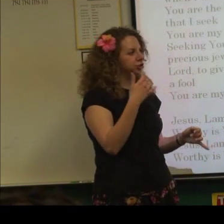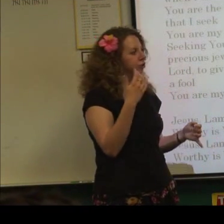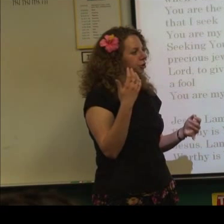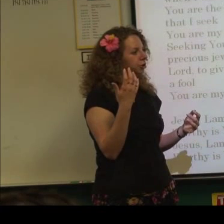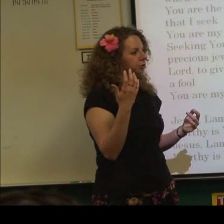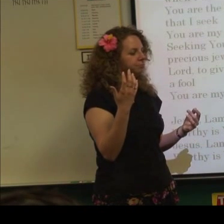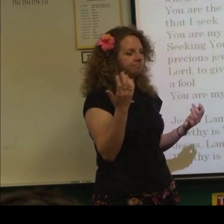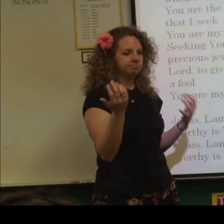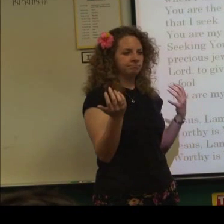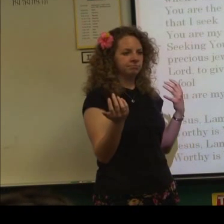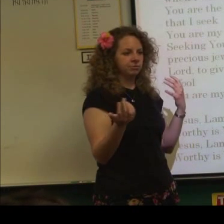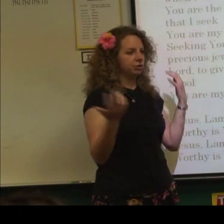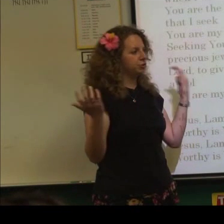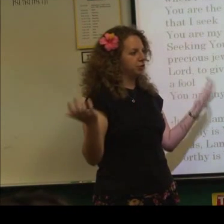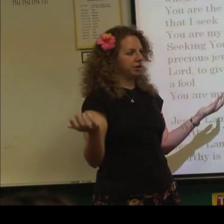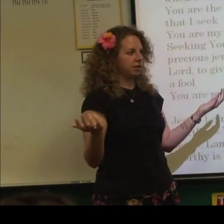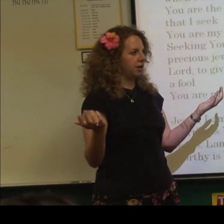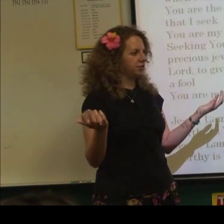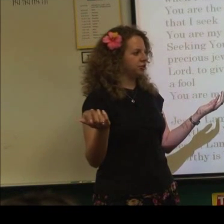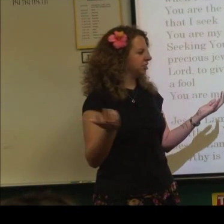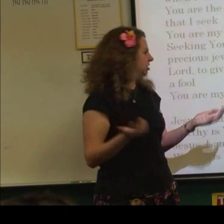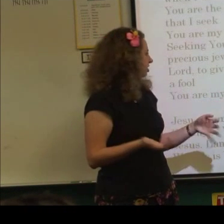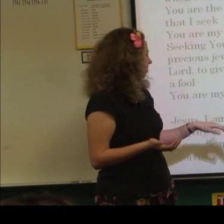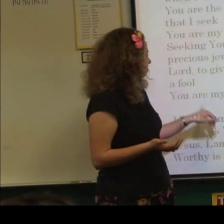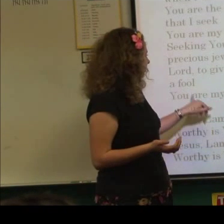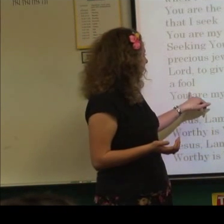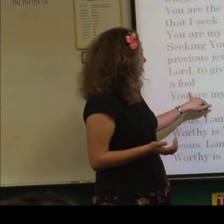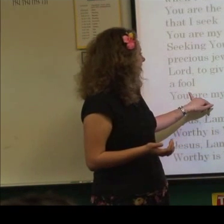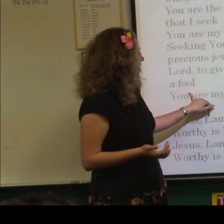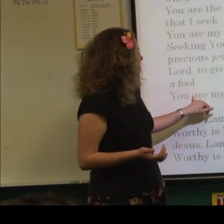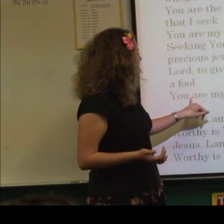do, you could do your other translation in the community right now.